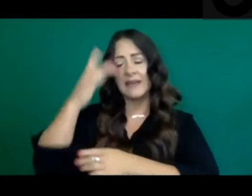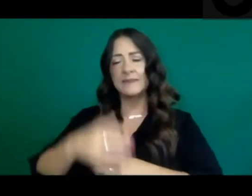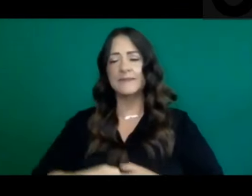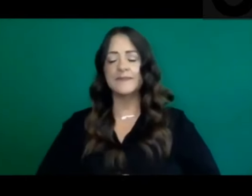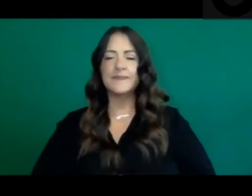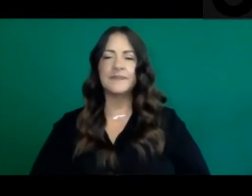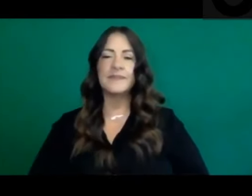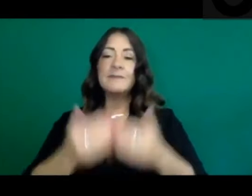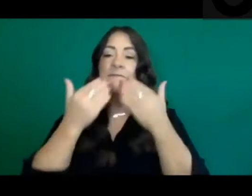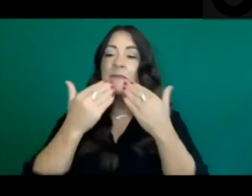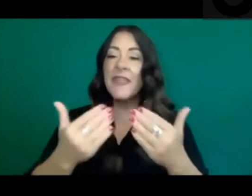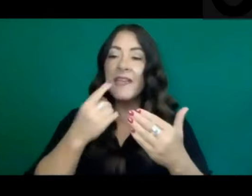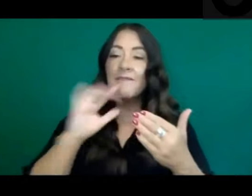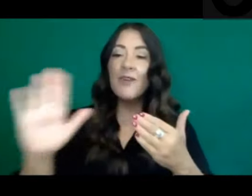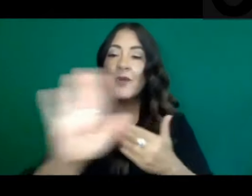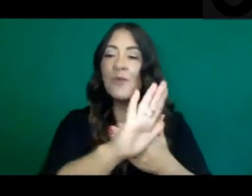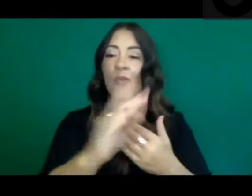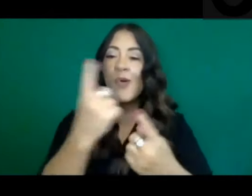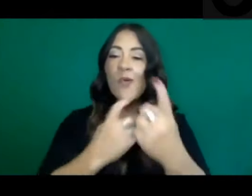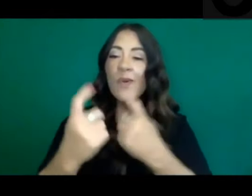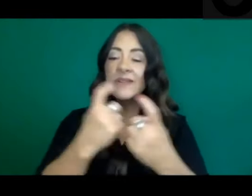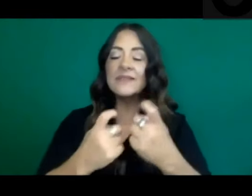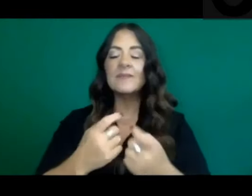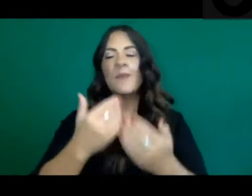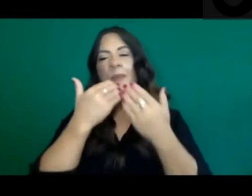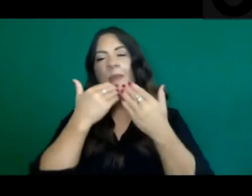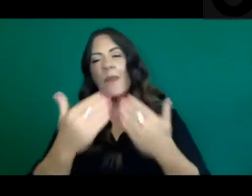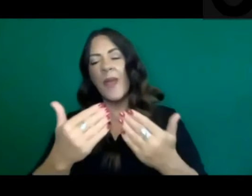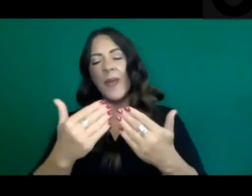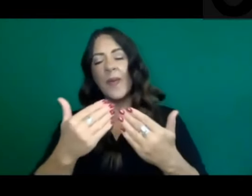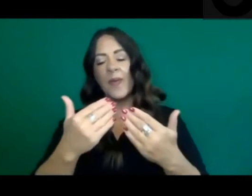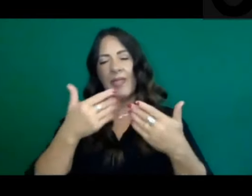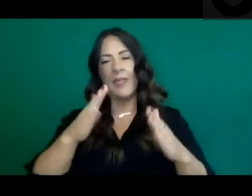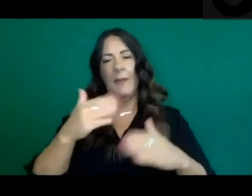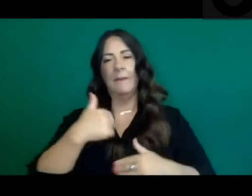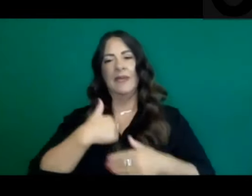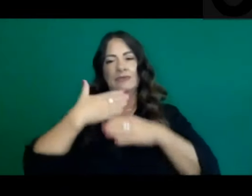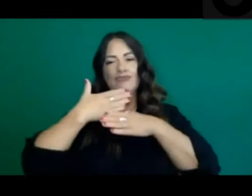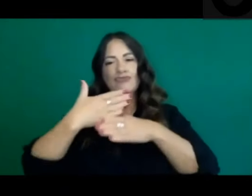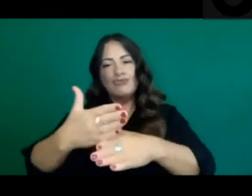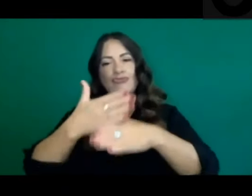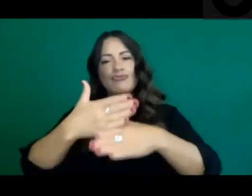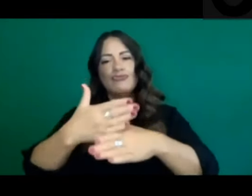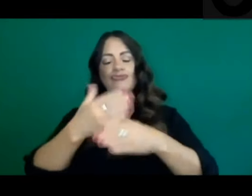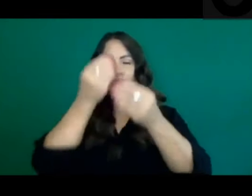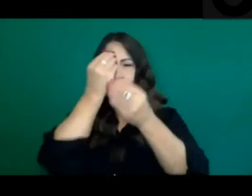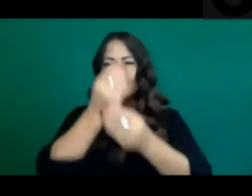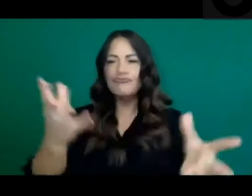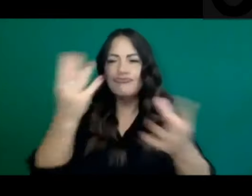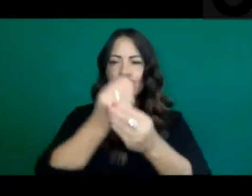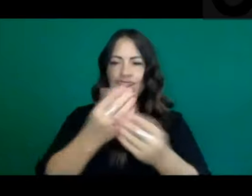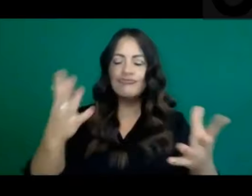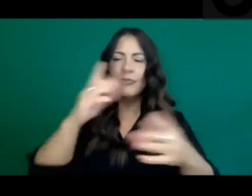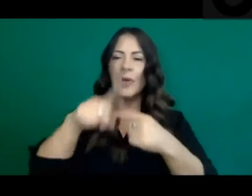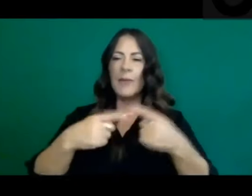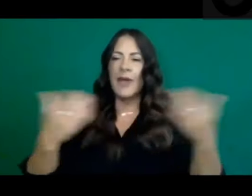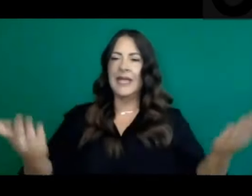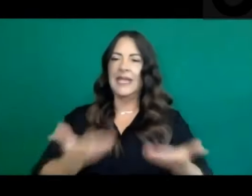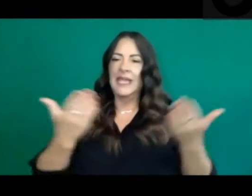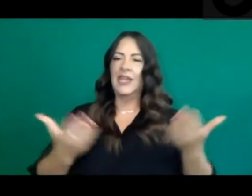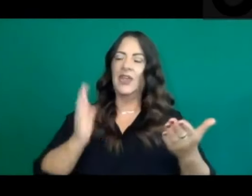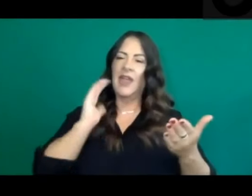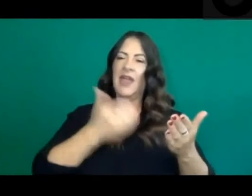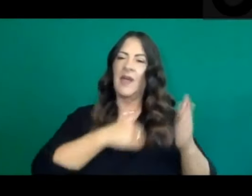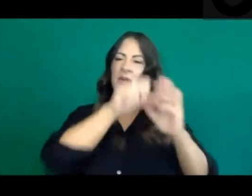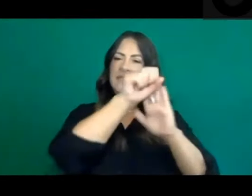thank you for the questions and the opportunity to share a little bit about where we are as a state to give you a view on how this has